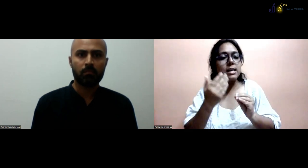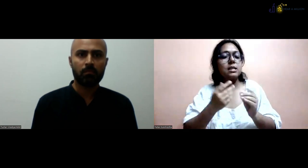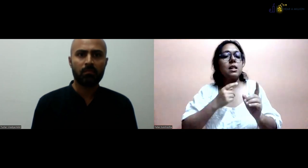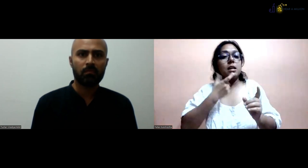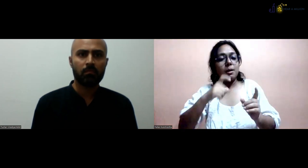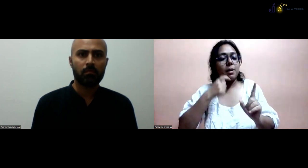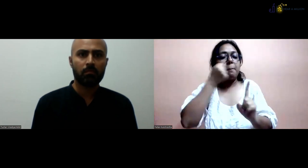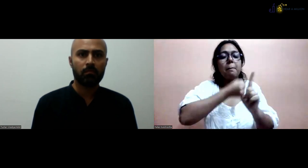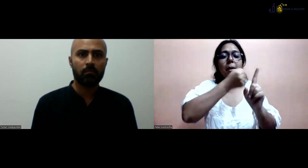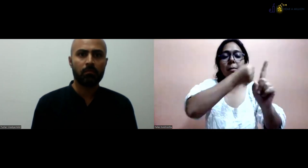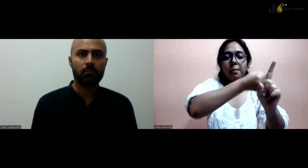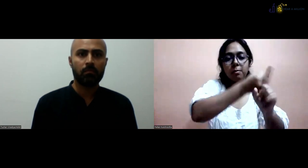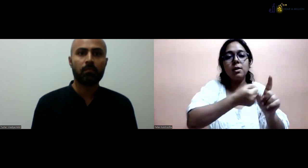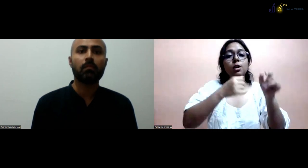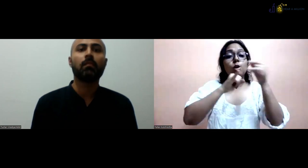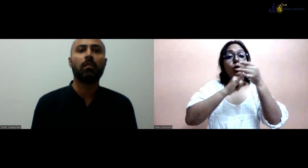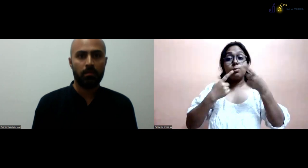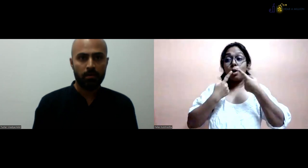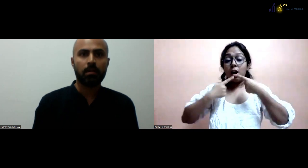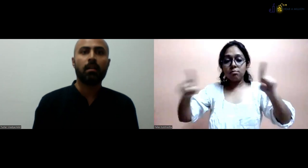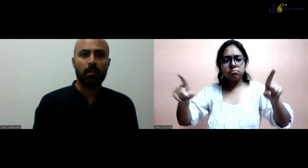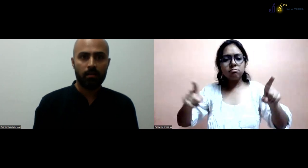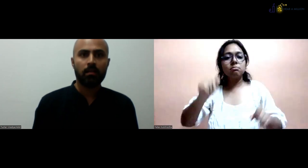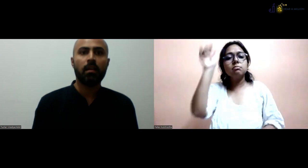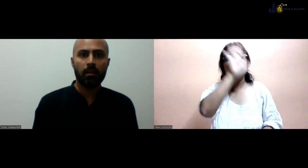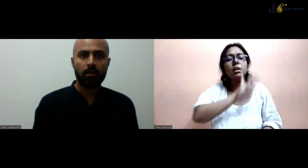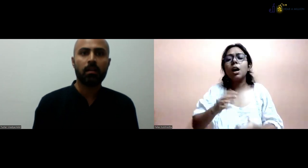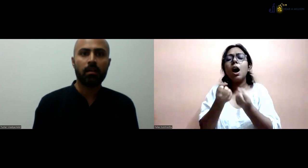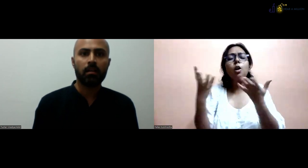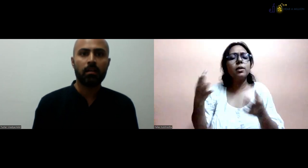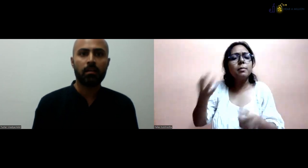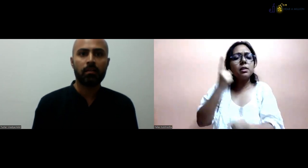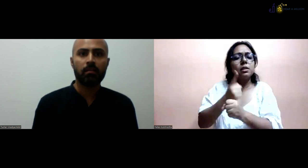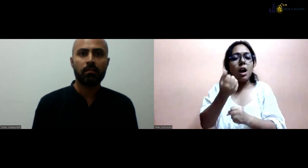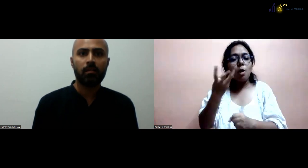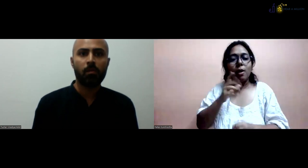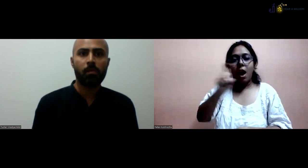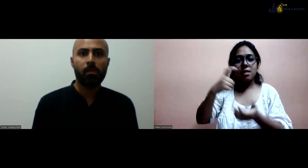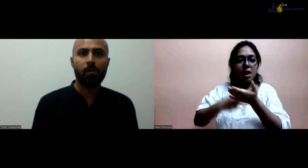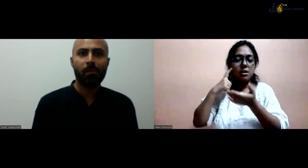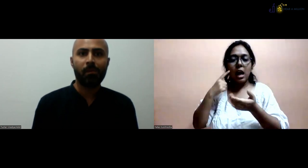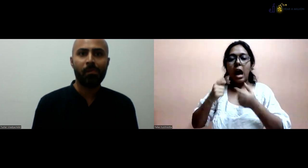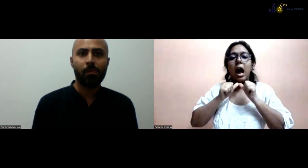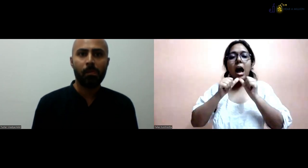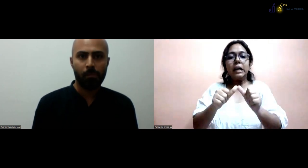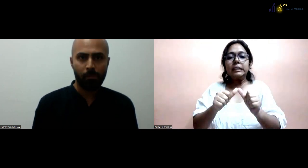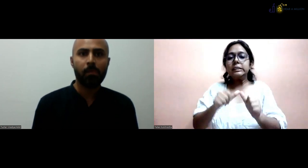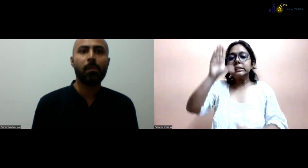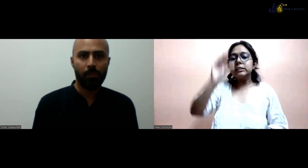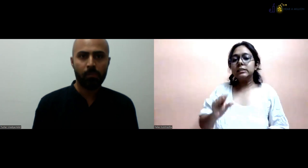That not getting permanent jobs. So, their advocacy efforts led to